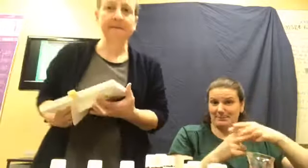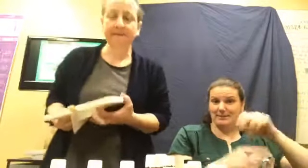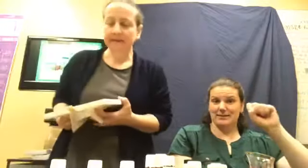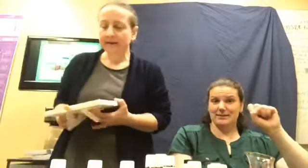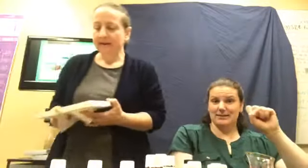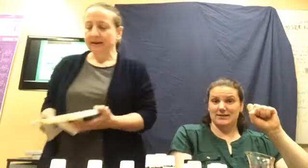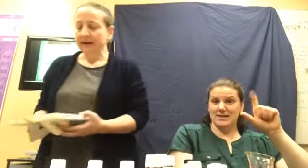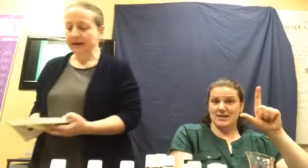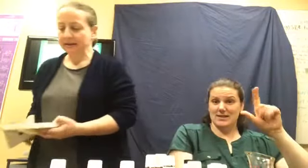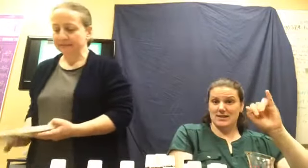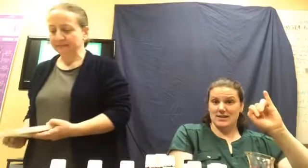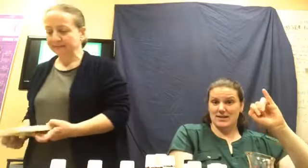Um,